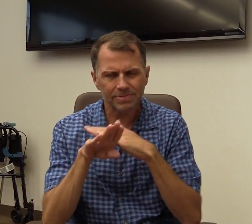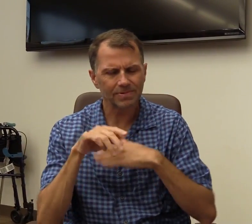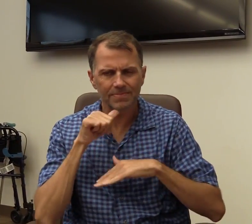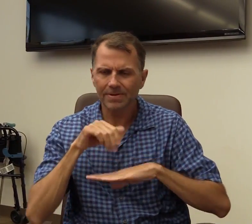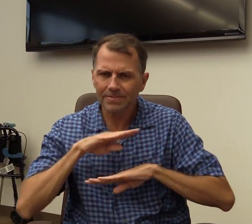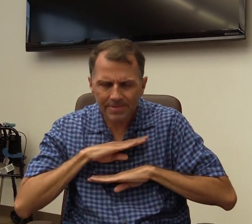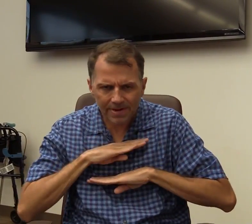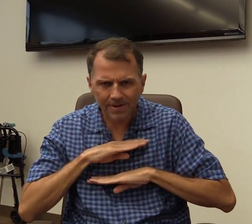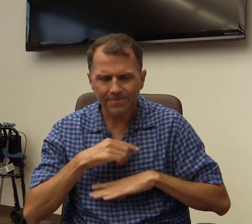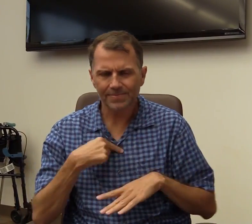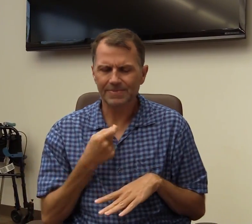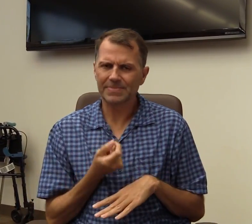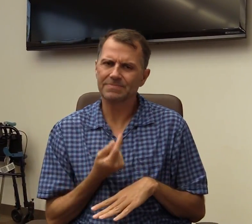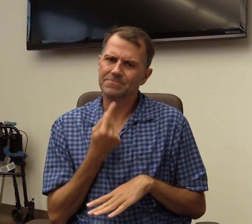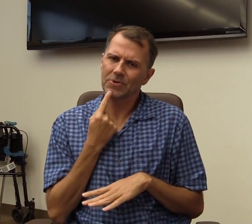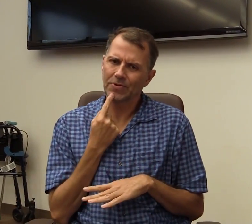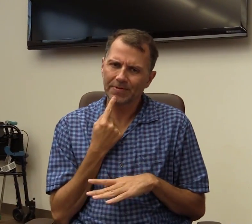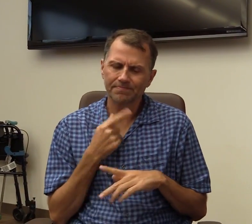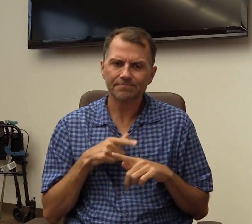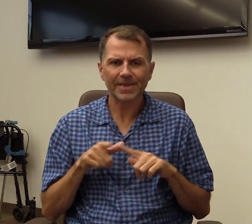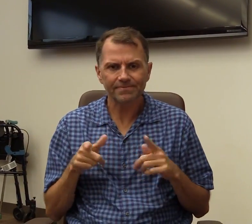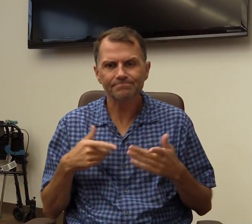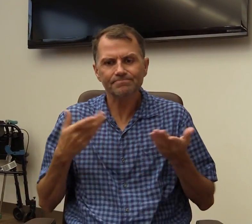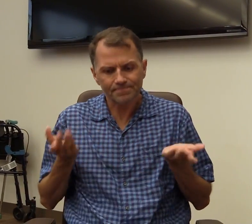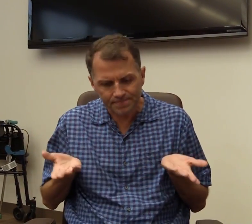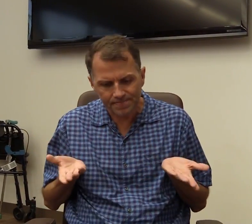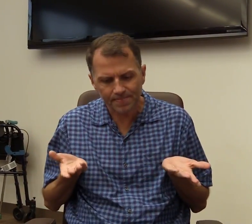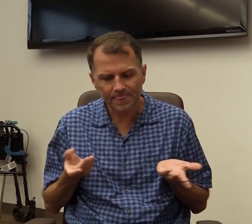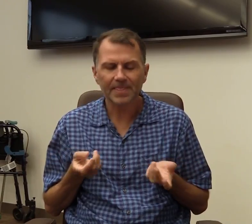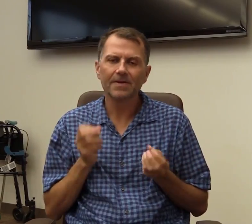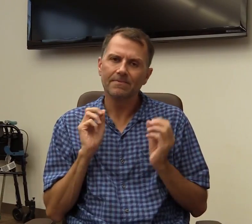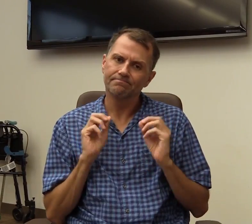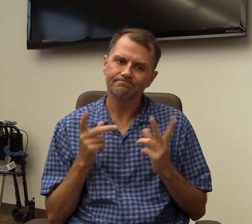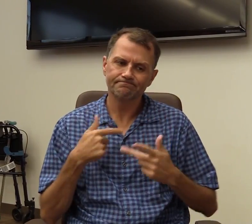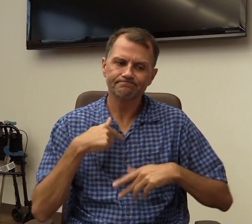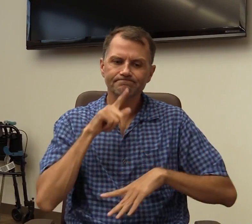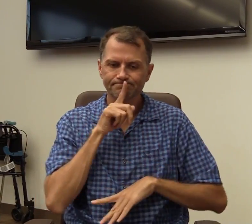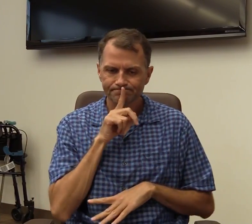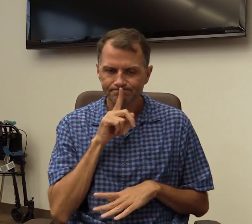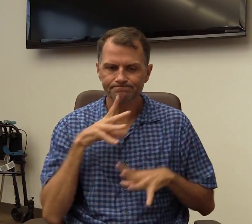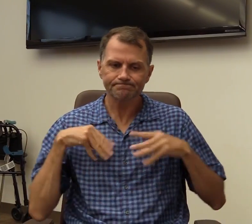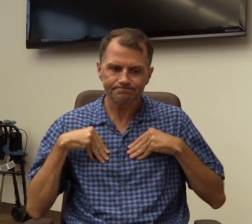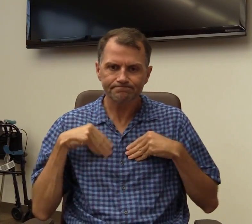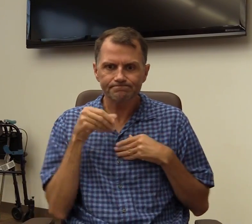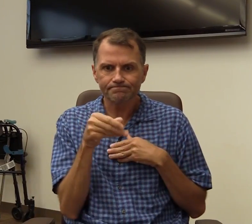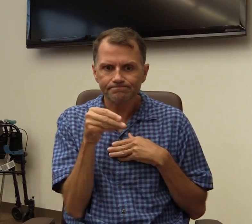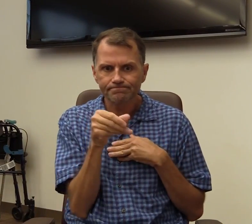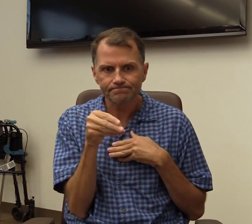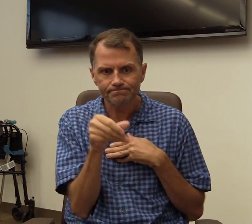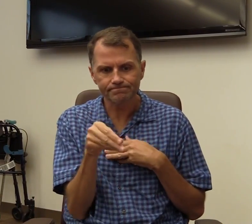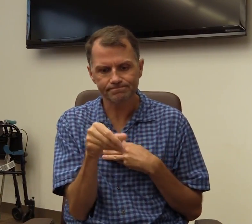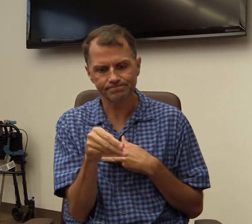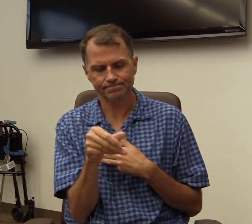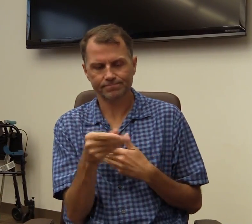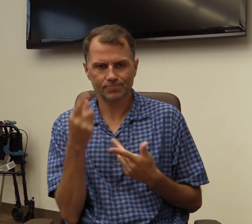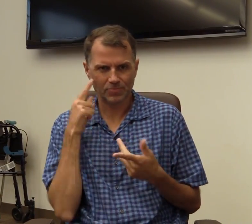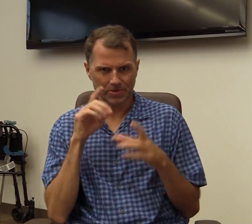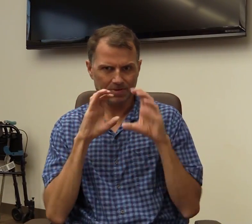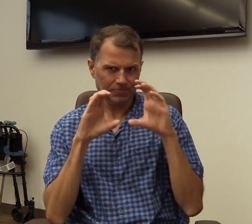to communicate and I'm just not satisfied with that. It's a serious problem. So, so far I've accepted,